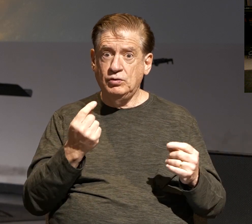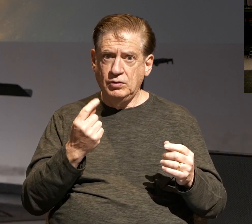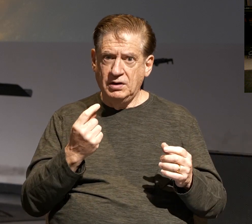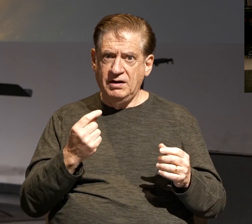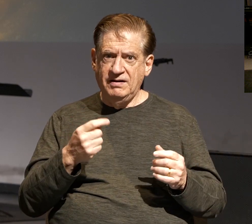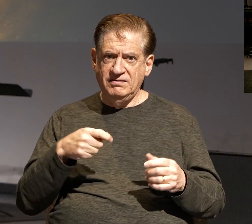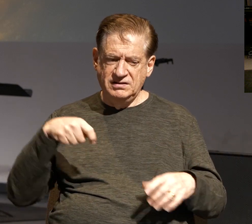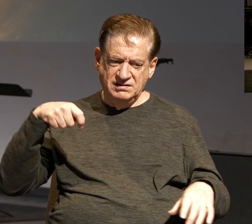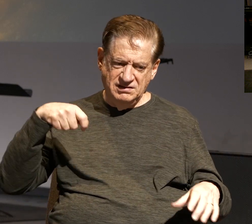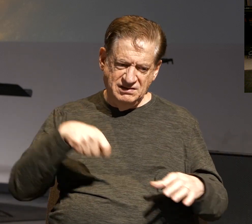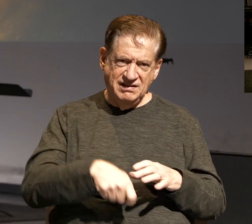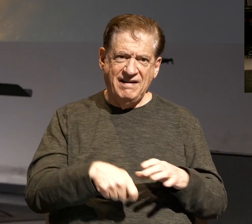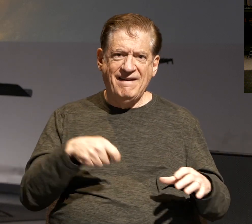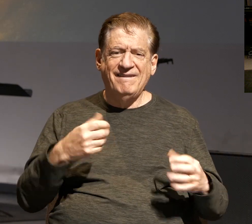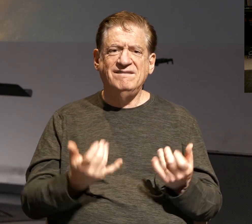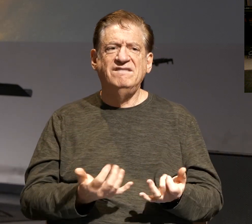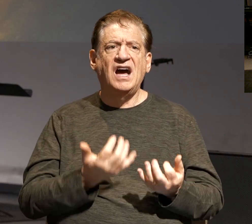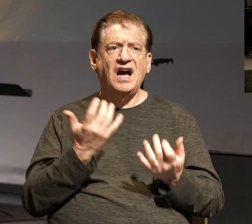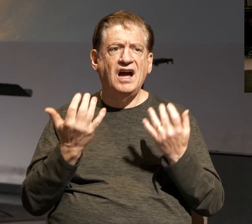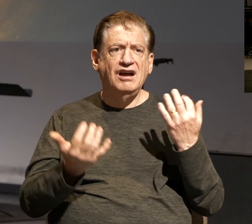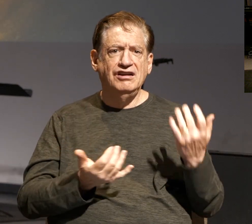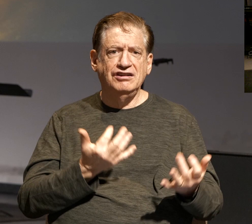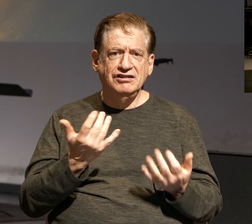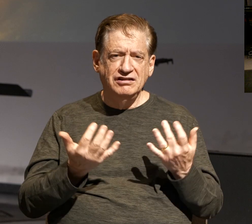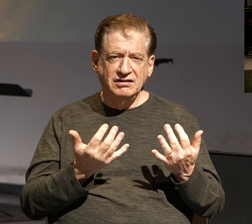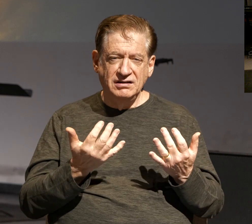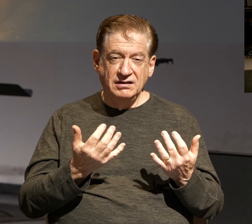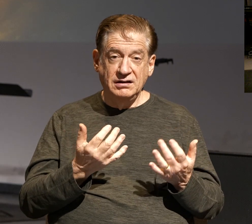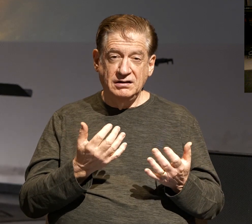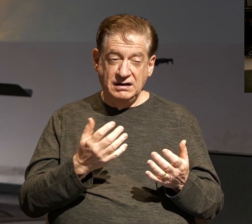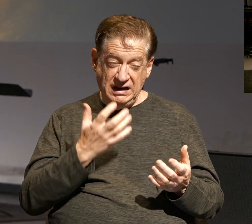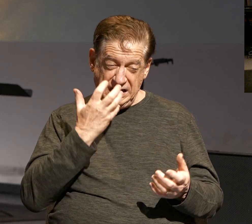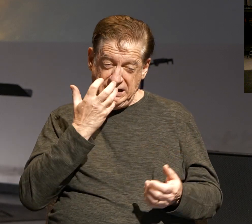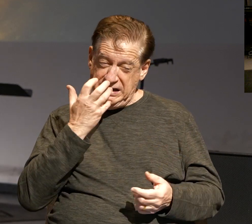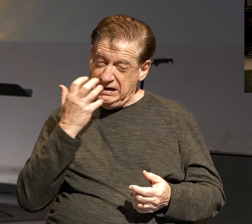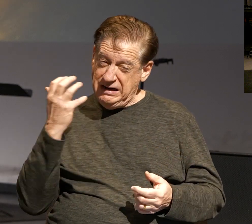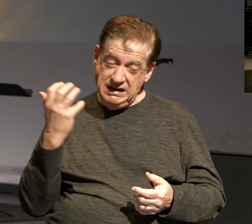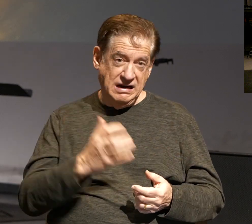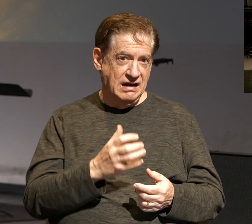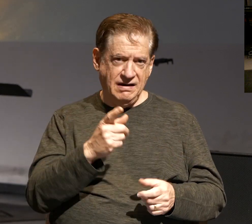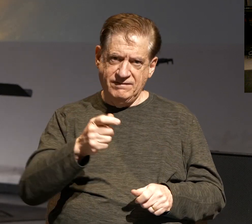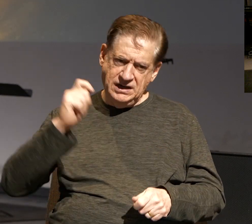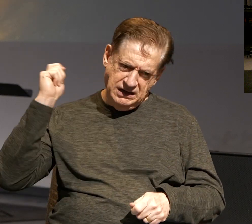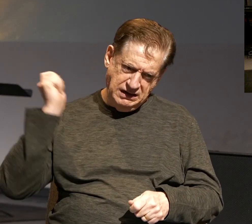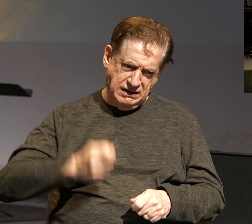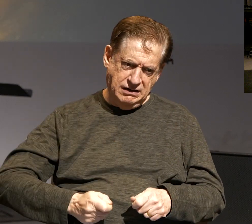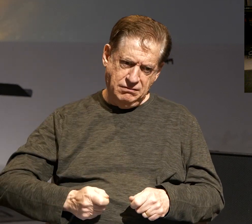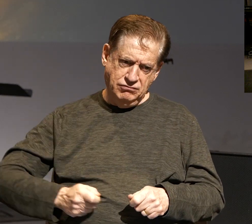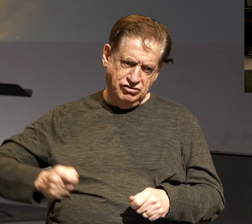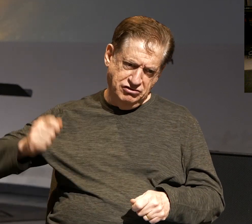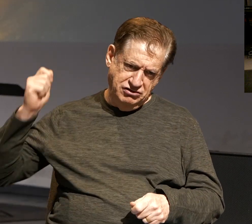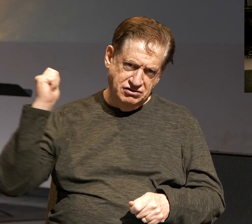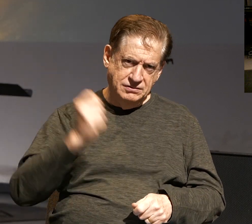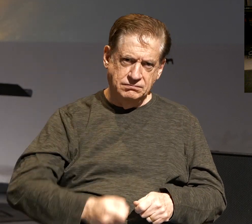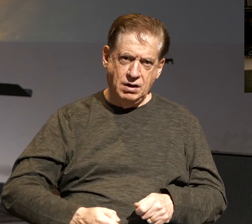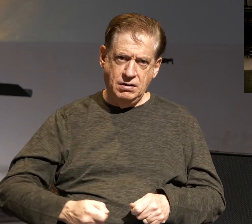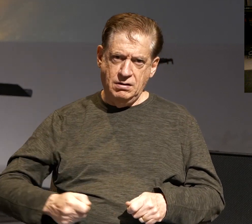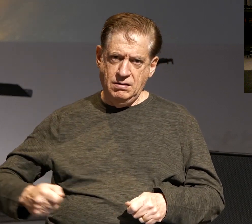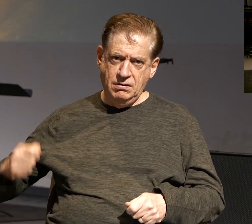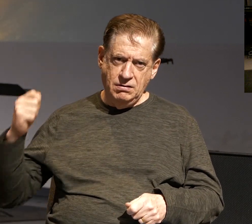You got to drop it in the fire. And once it gets nice and hot, you got to take a hammer and you got to pound it.